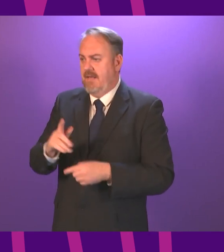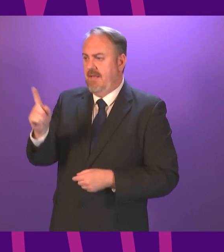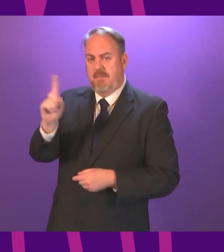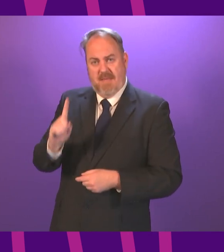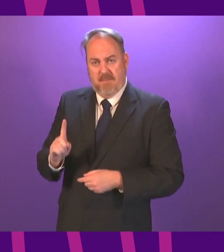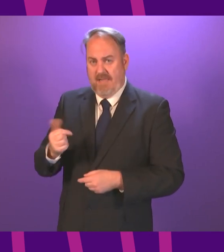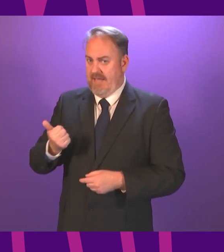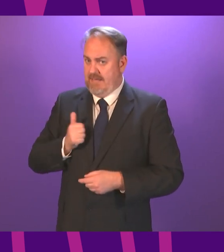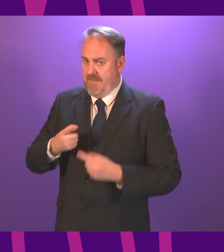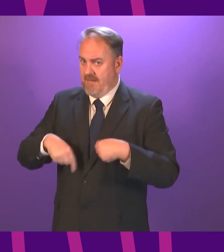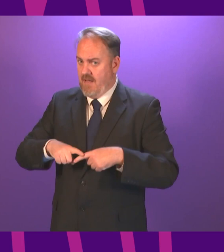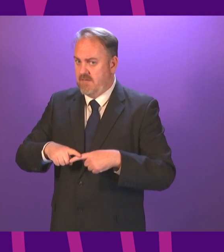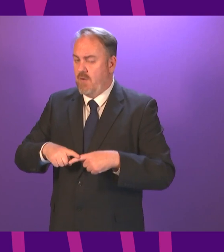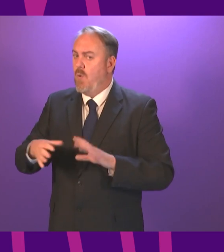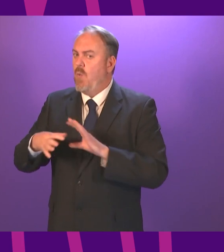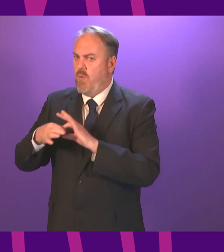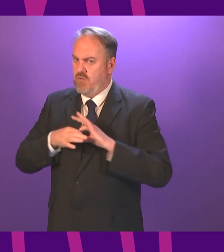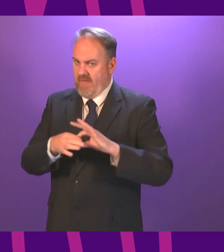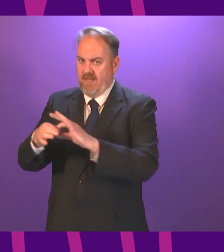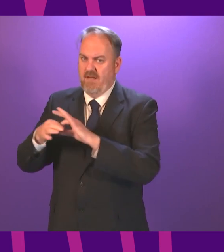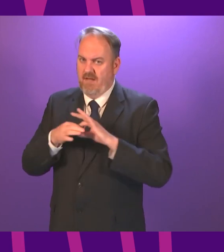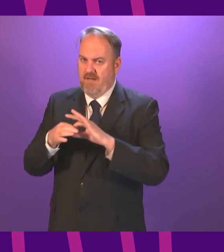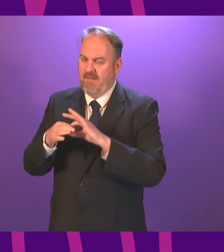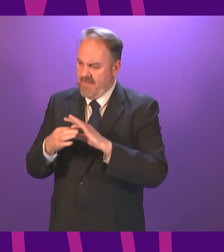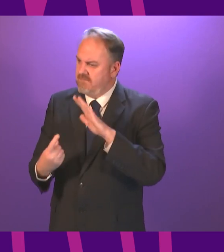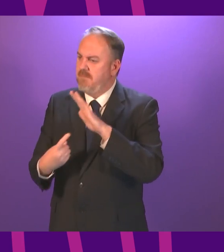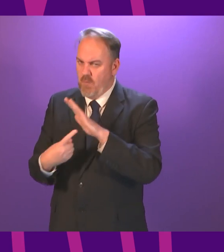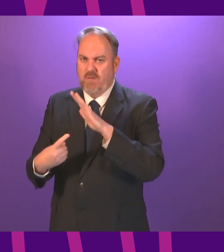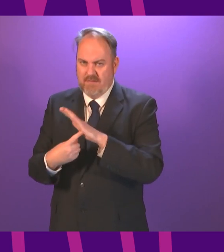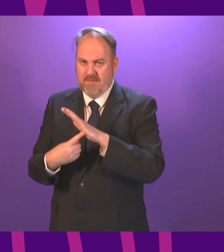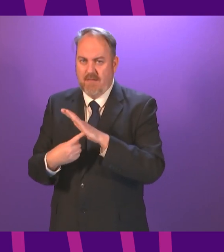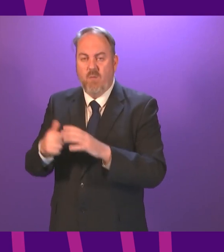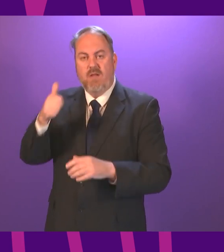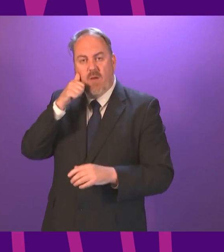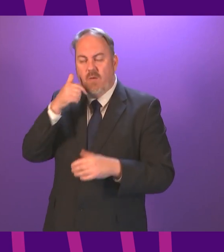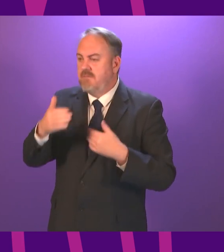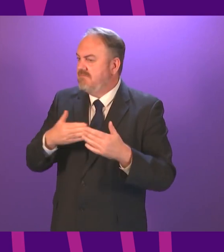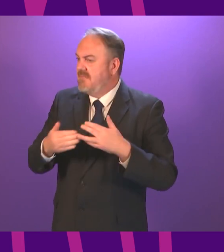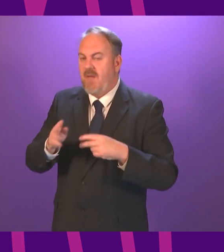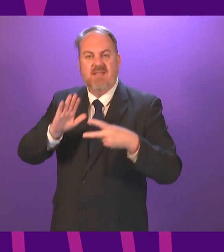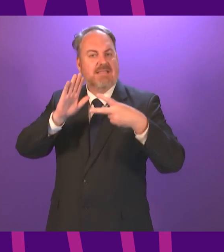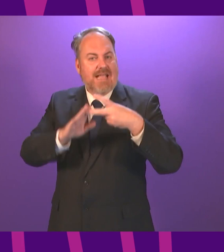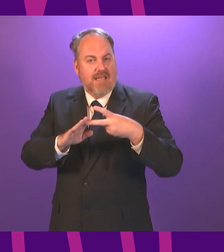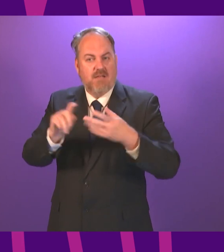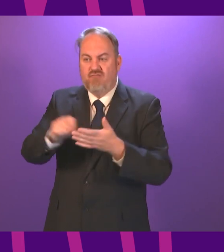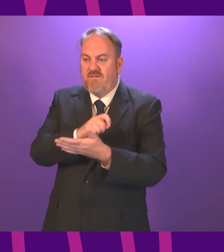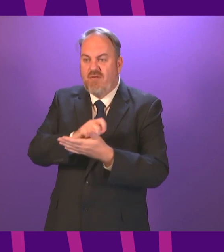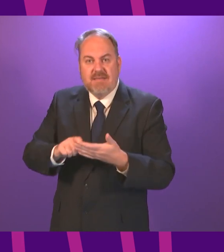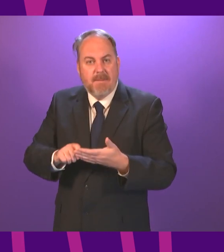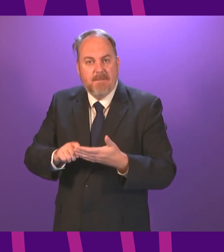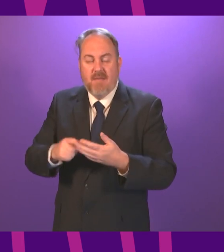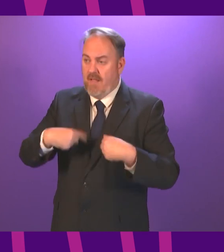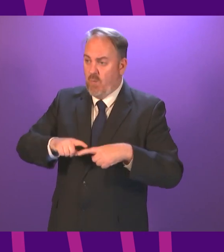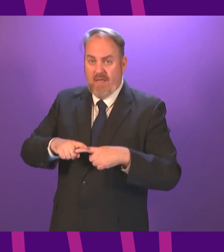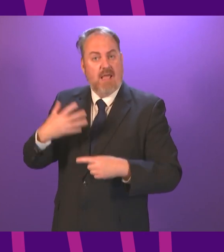political leaders to work together as best we can and even on the issue of a second referendum that this government has a mandate to deliver I